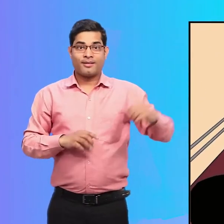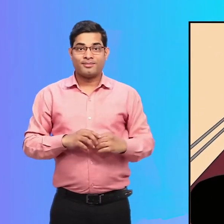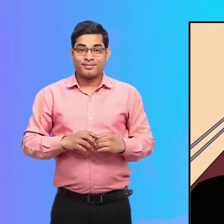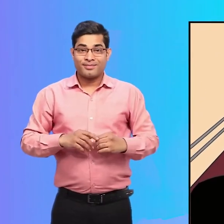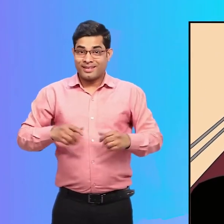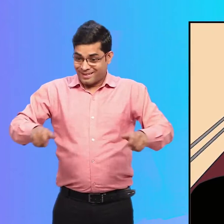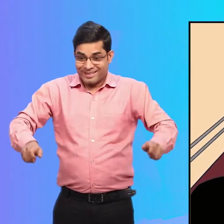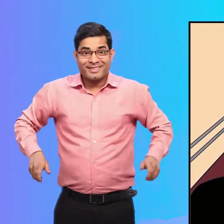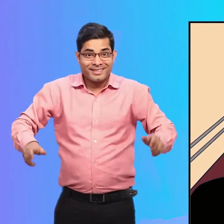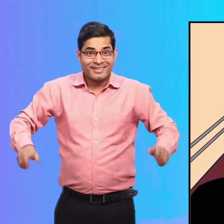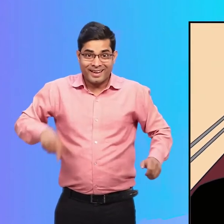climb onto the stage.